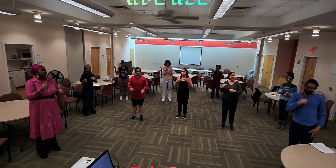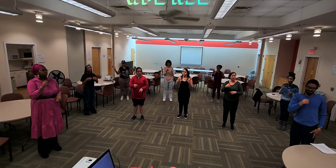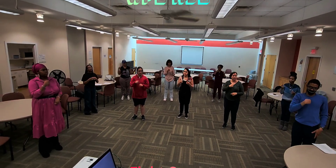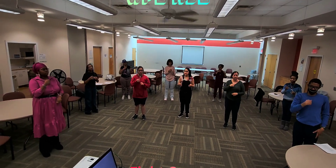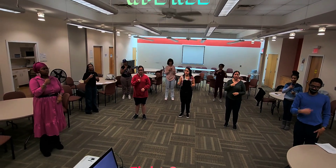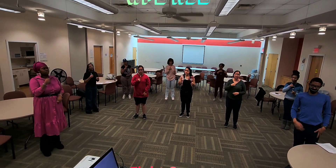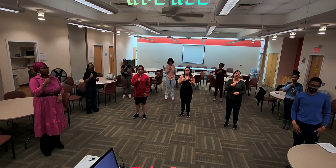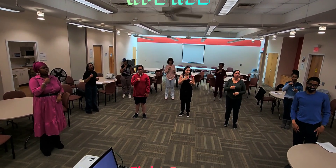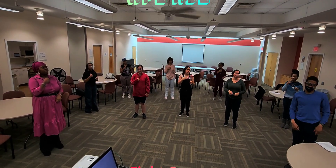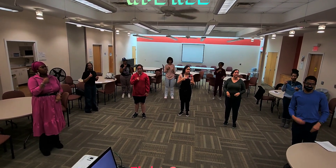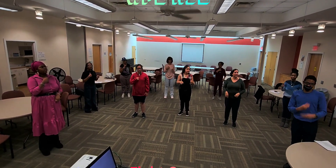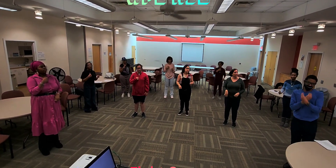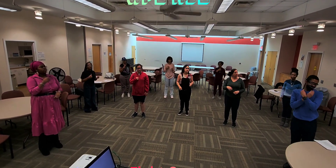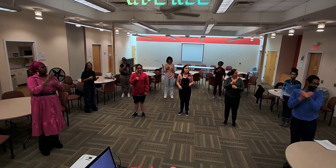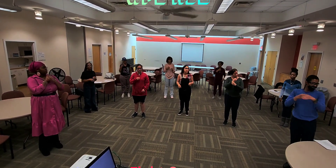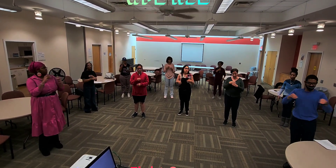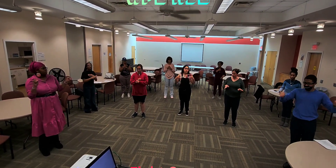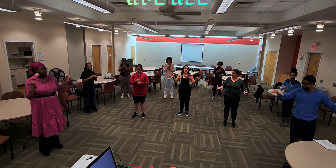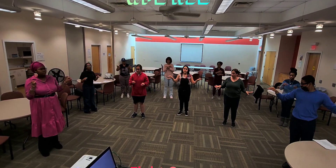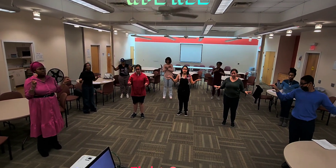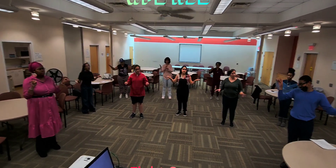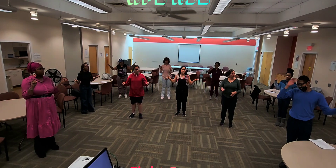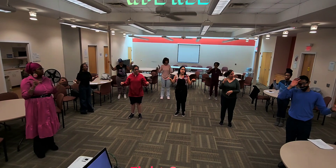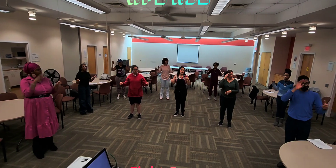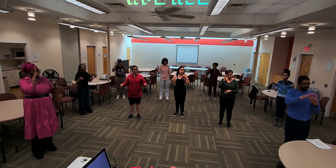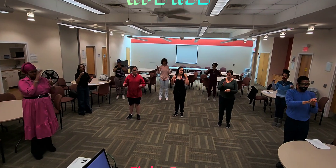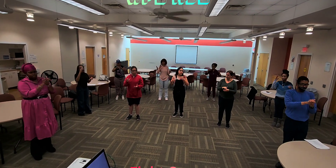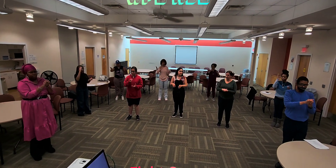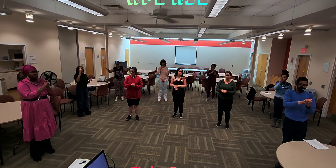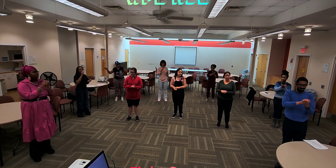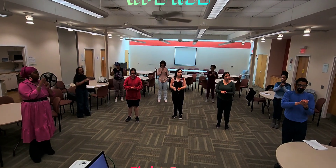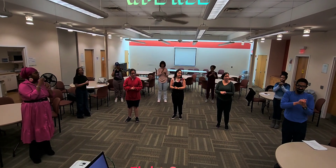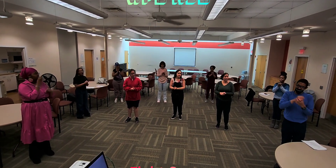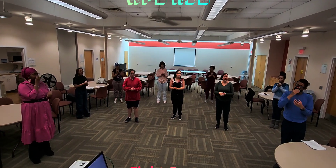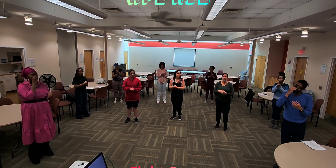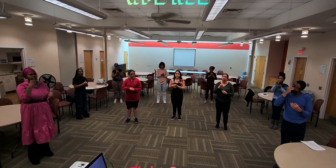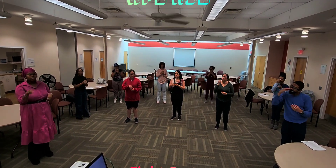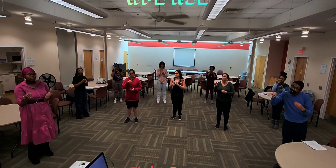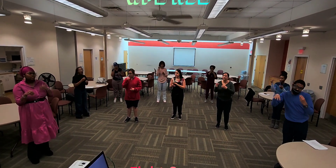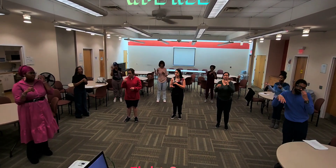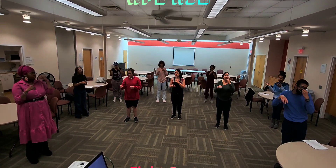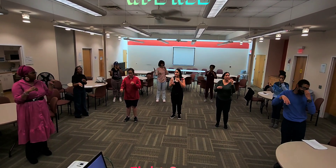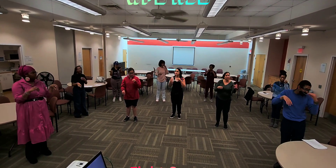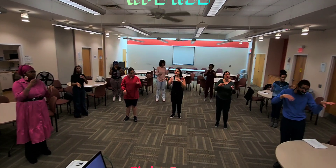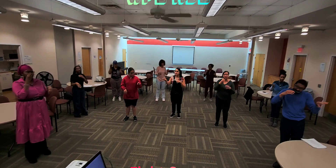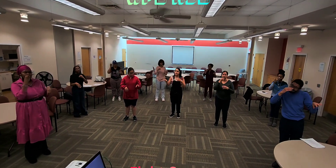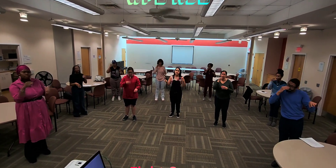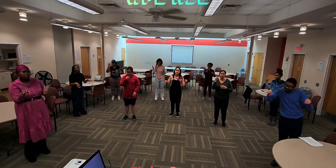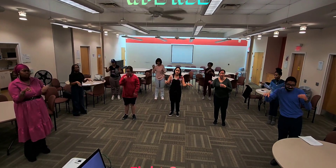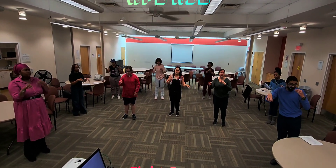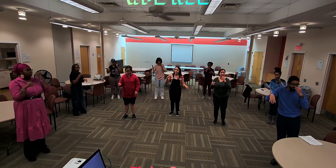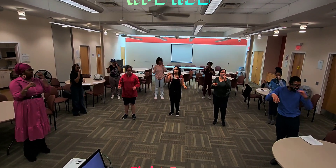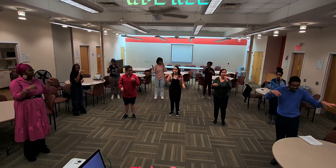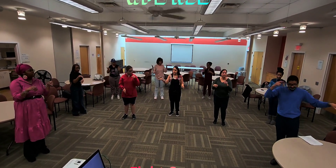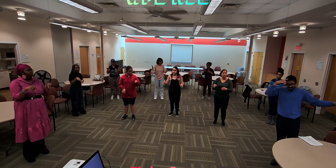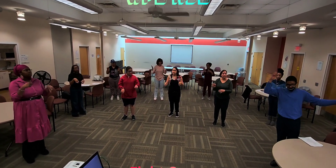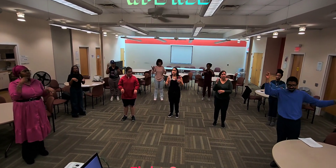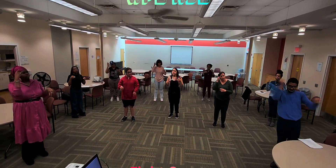song And I don't really care what nobody else believes Cause